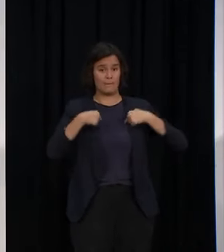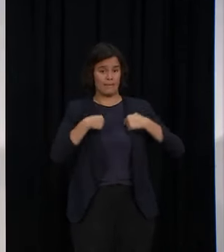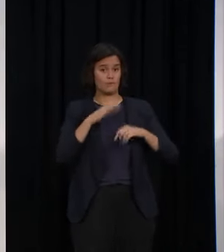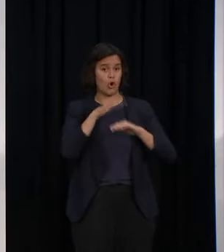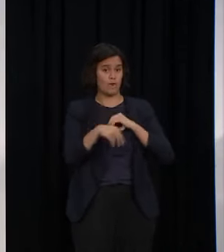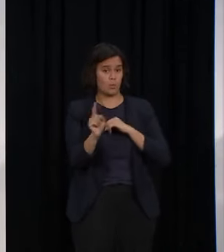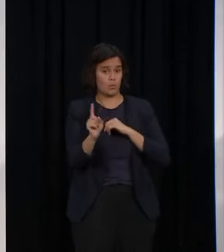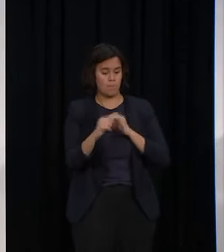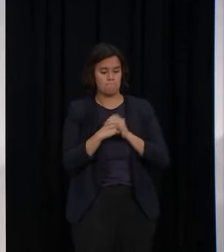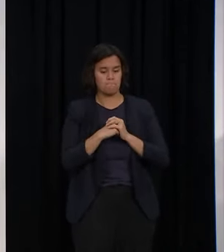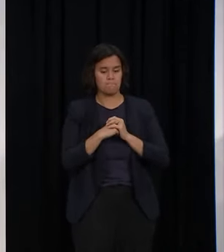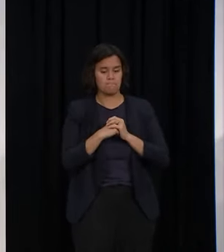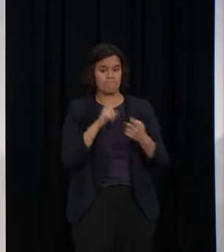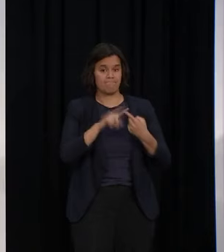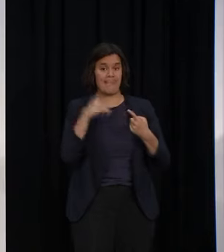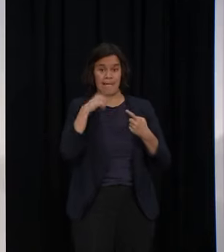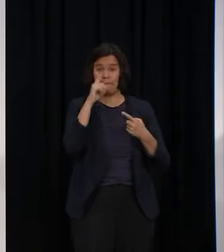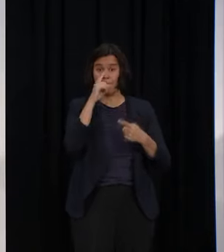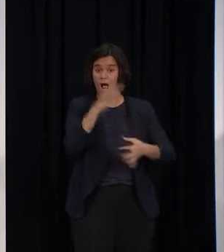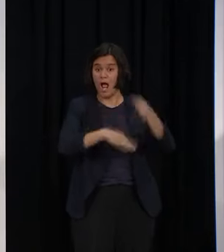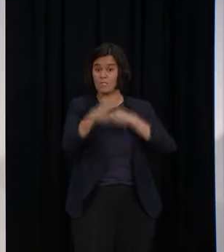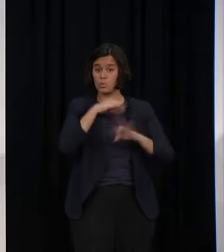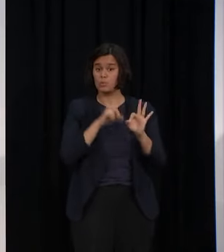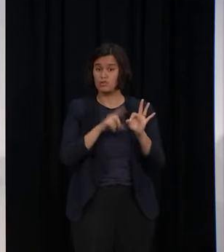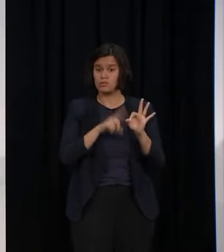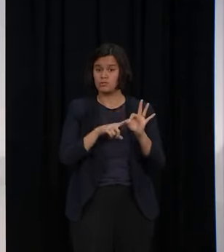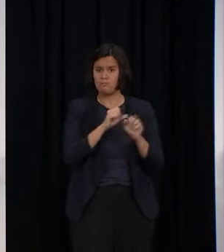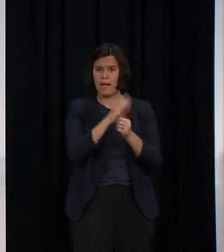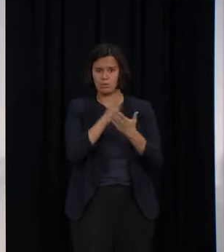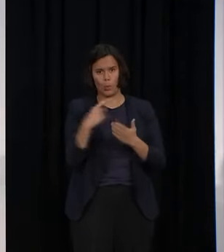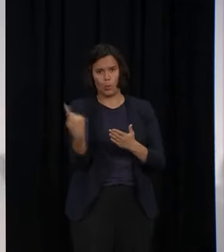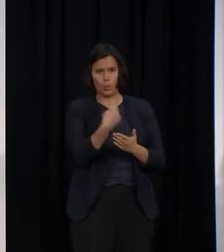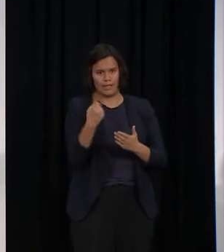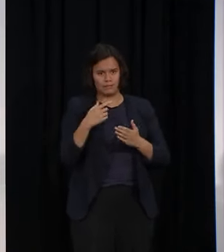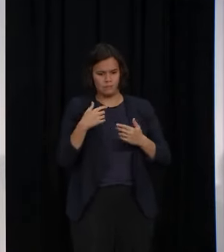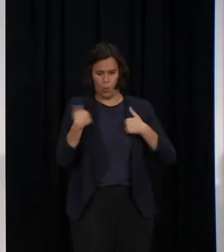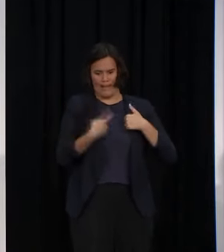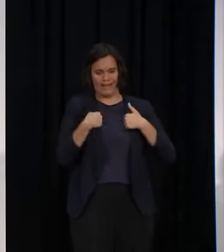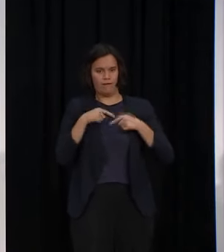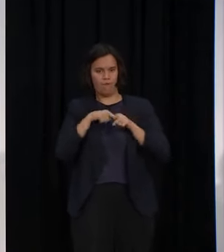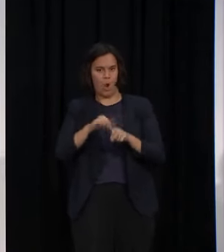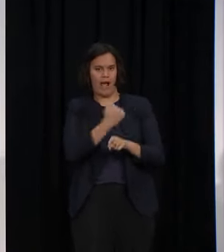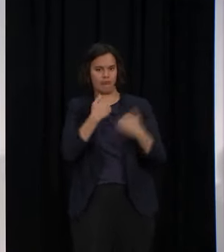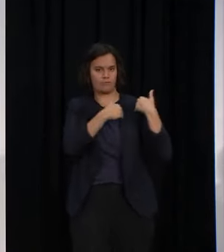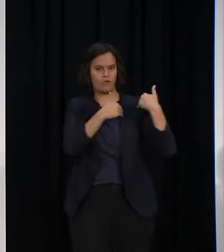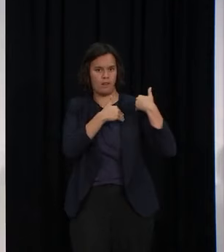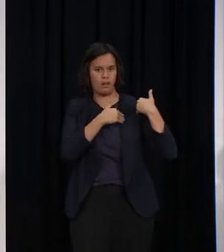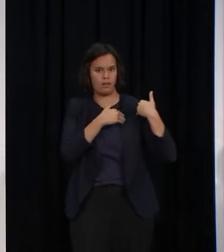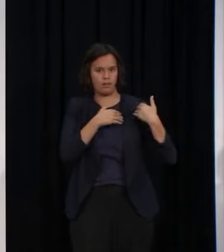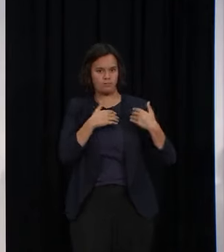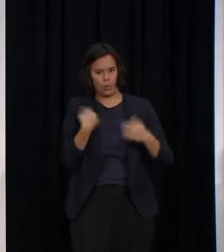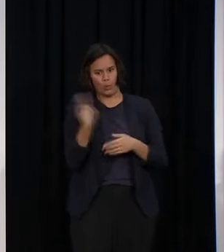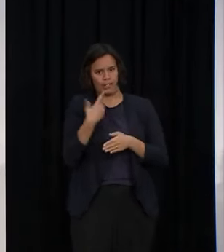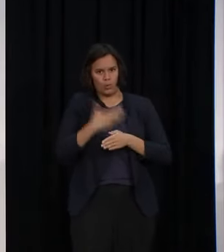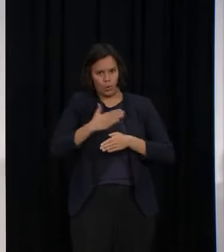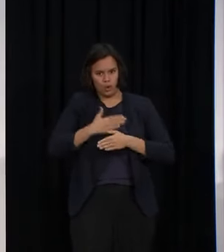that we are able to be held to account but be continue to provide reassurance if there are issues that arise that we're very publicly